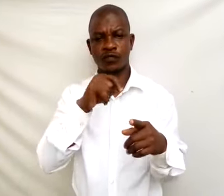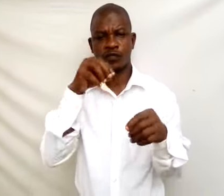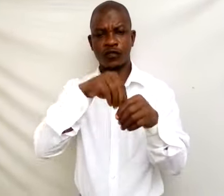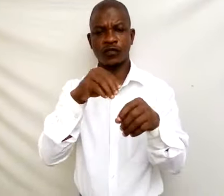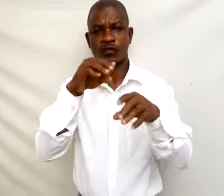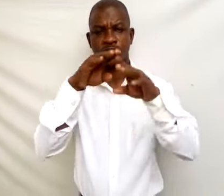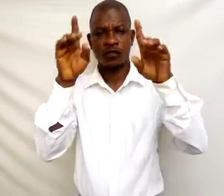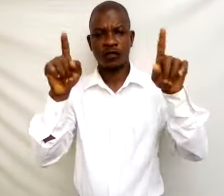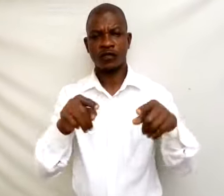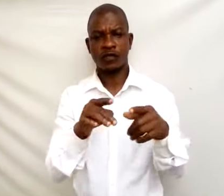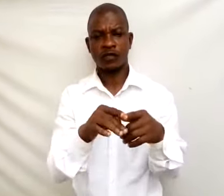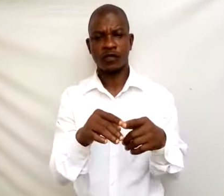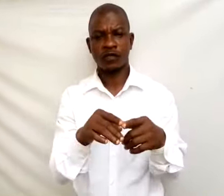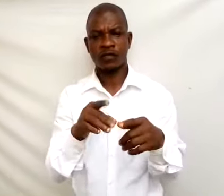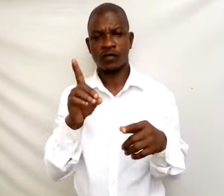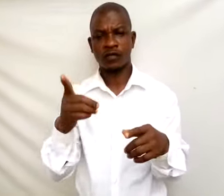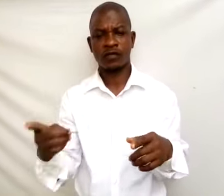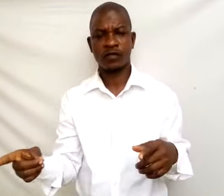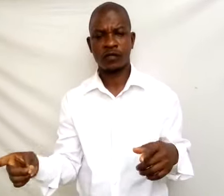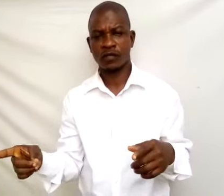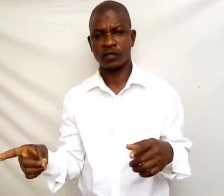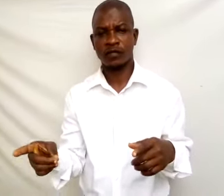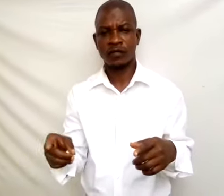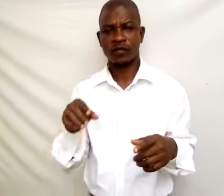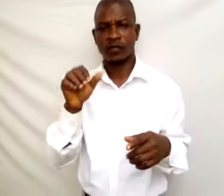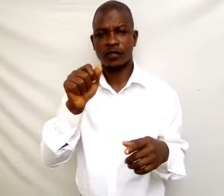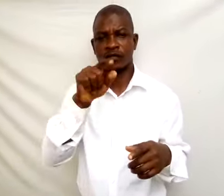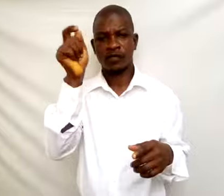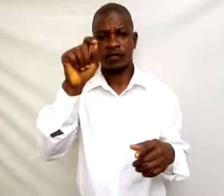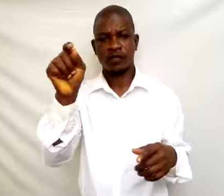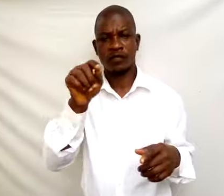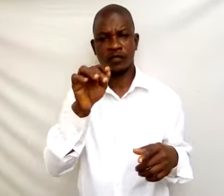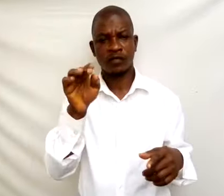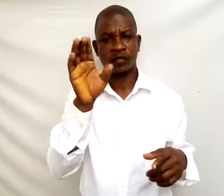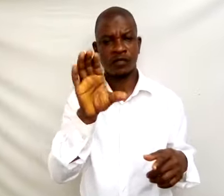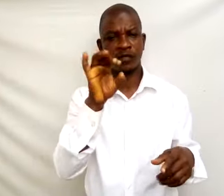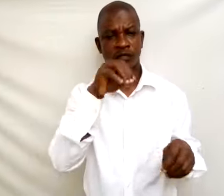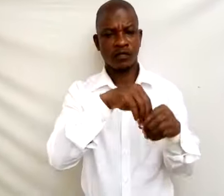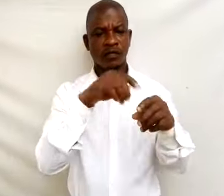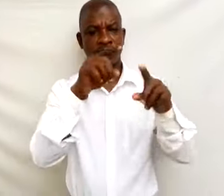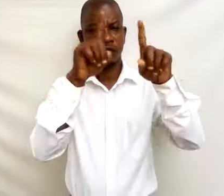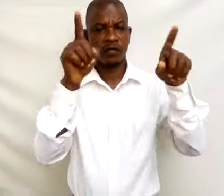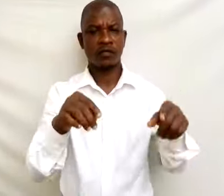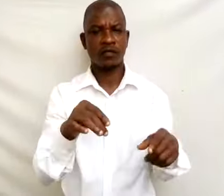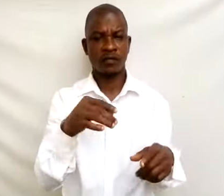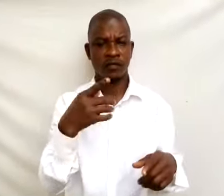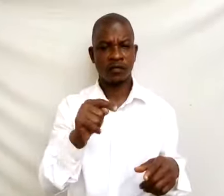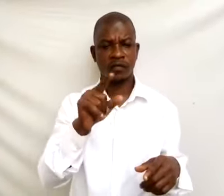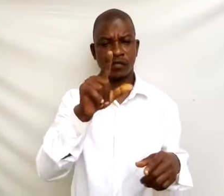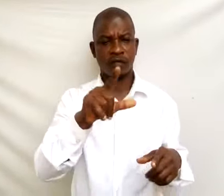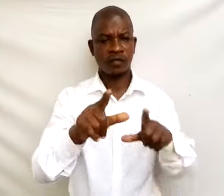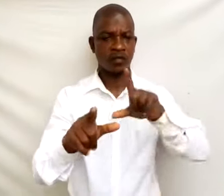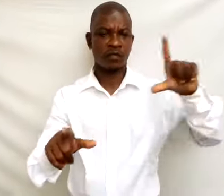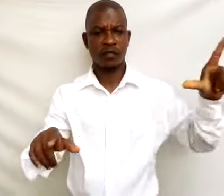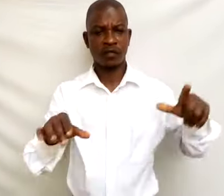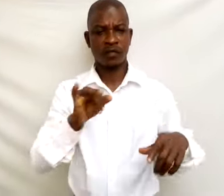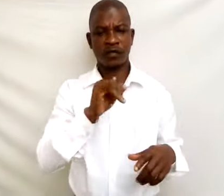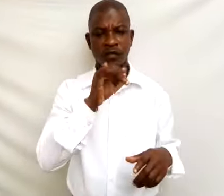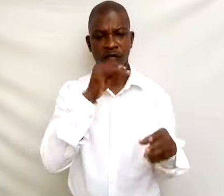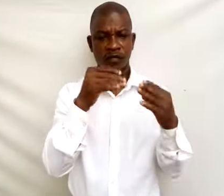A star C in R. A star left hand side equal to right hand